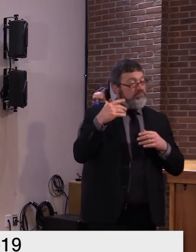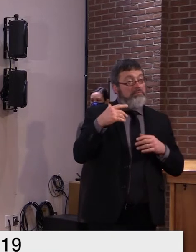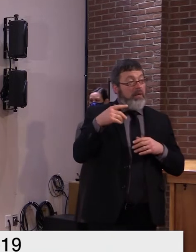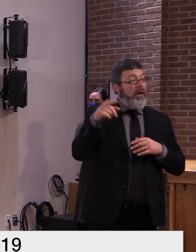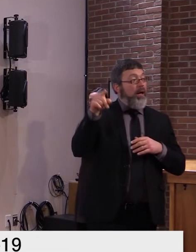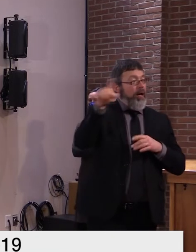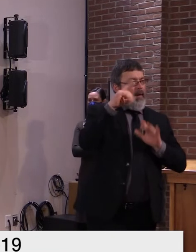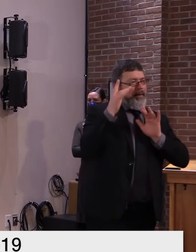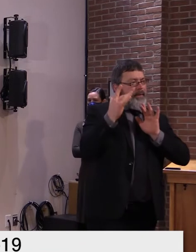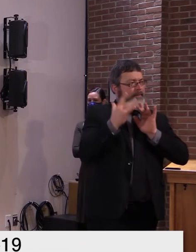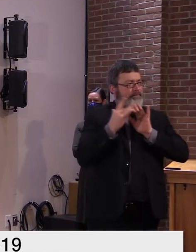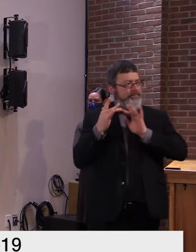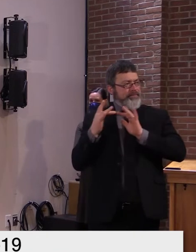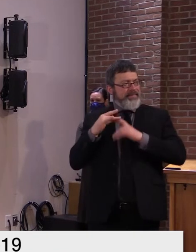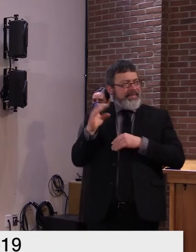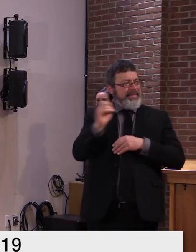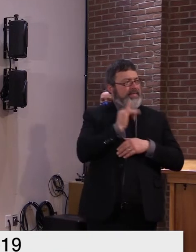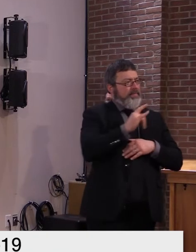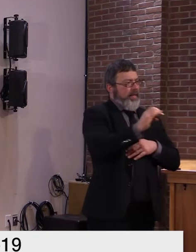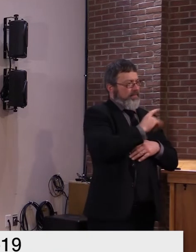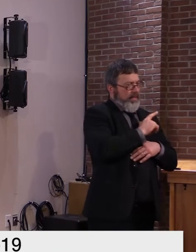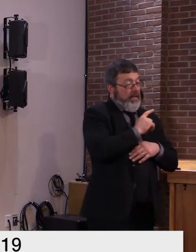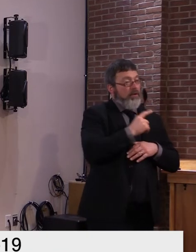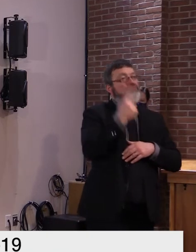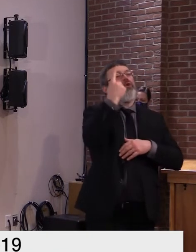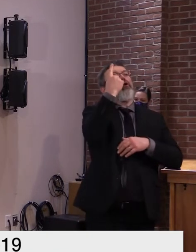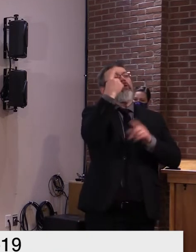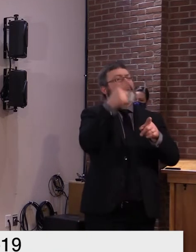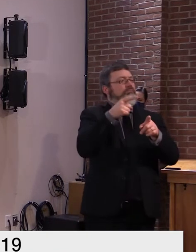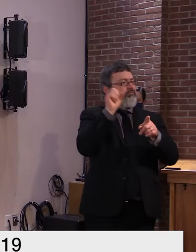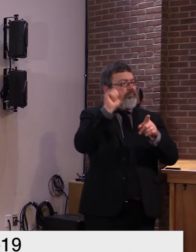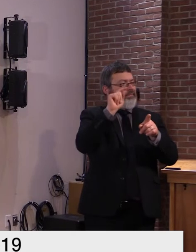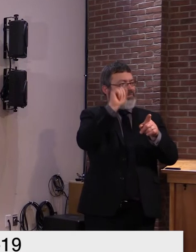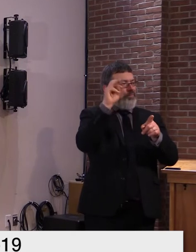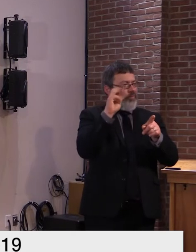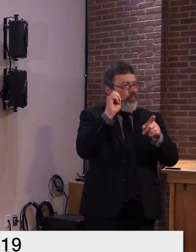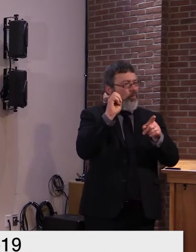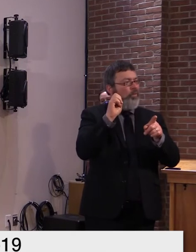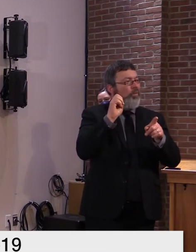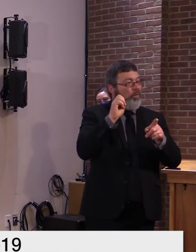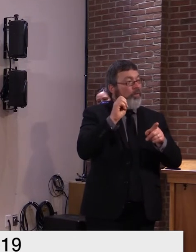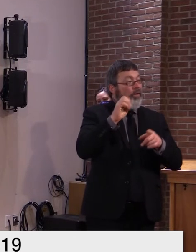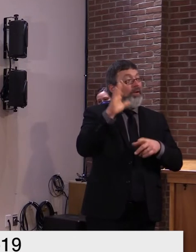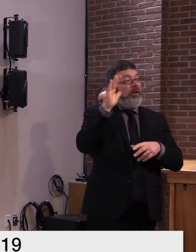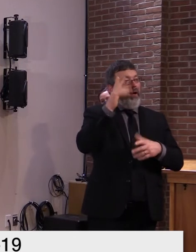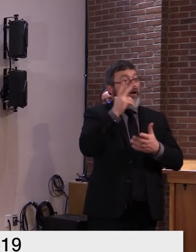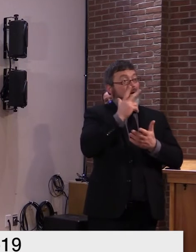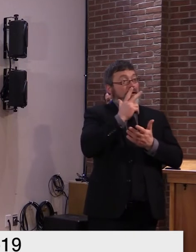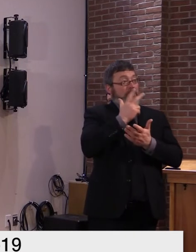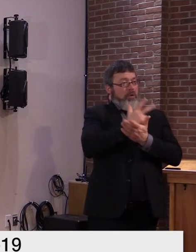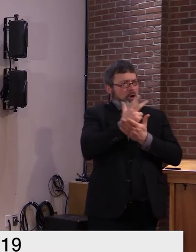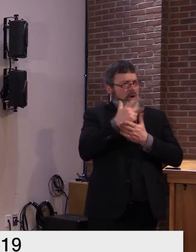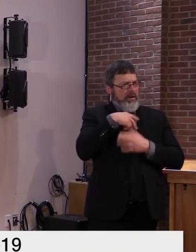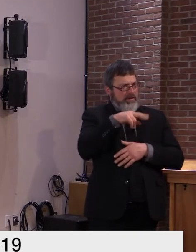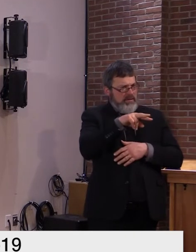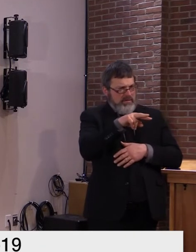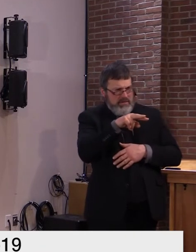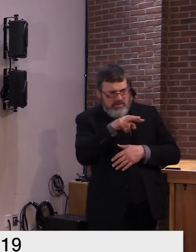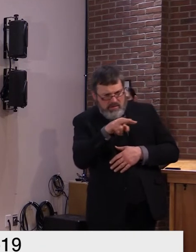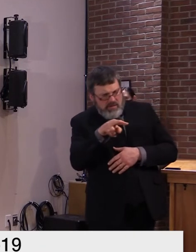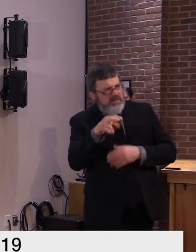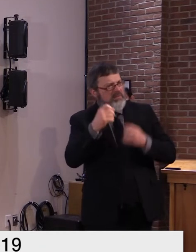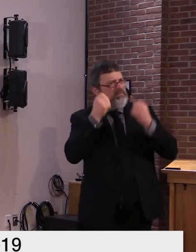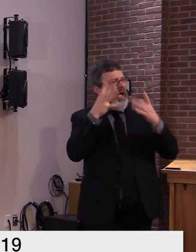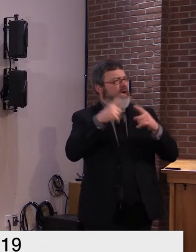uh i know for sure the parking lot at stowe is filled with out-of-state plates and there is a zero chance that all of these people have